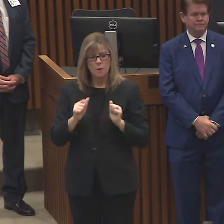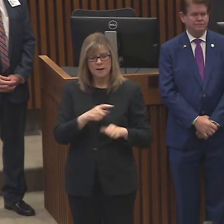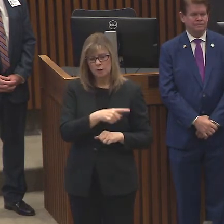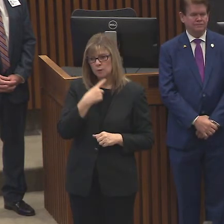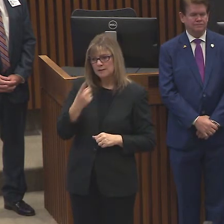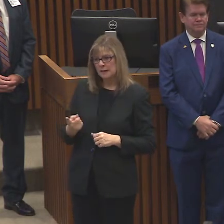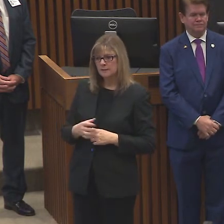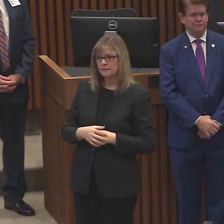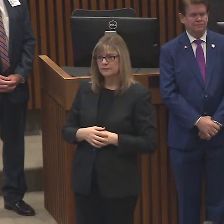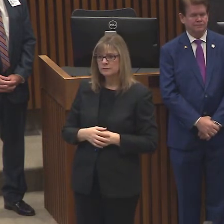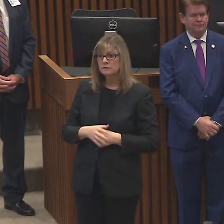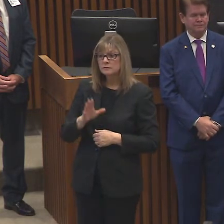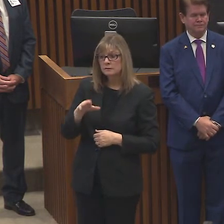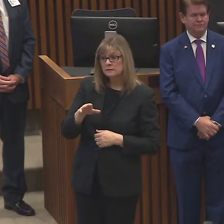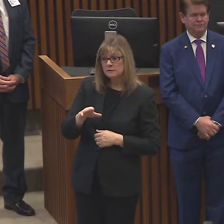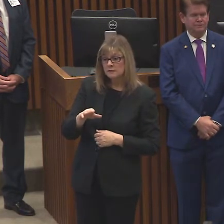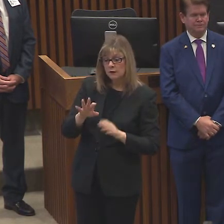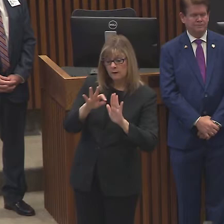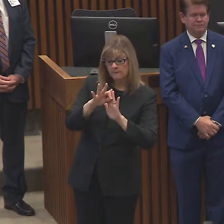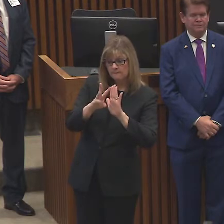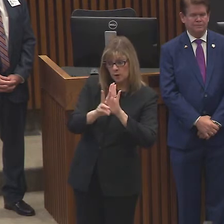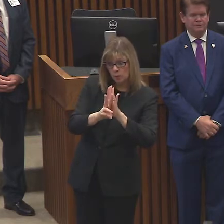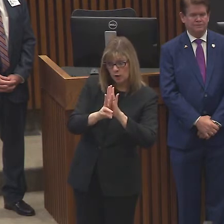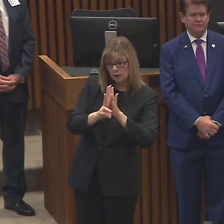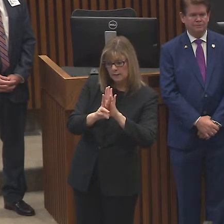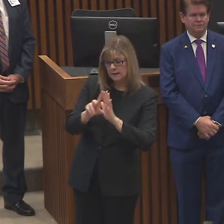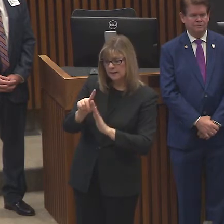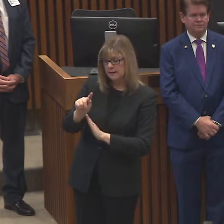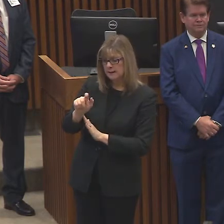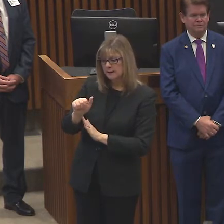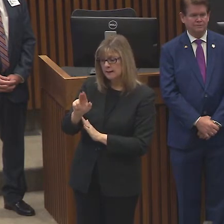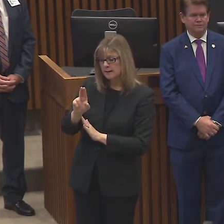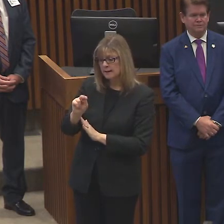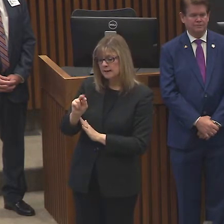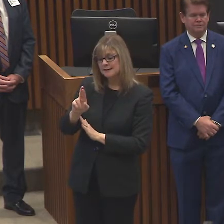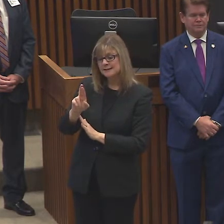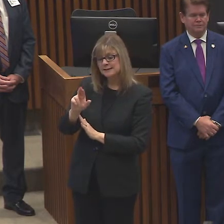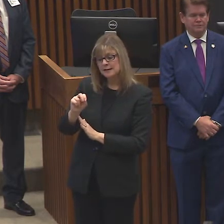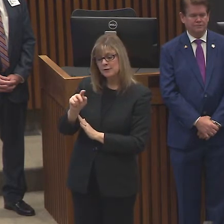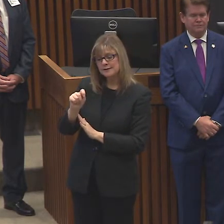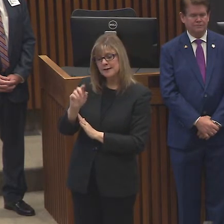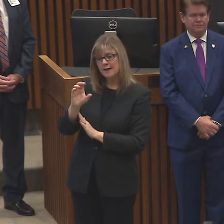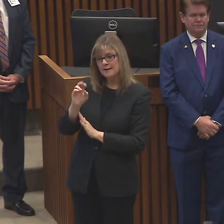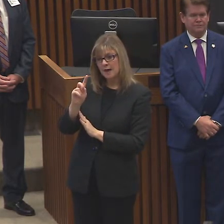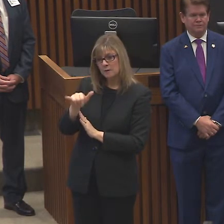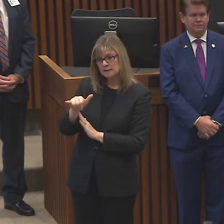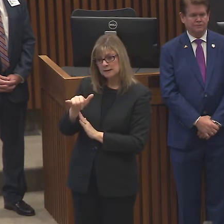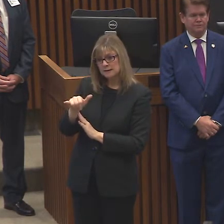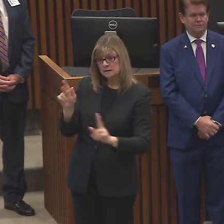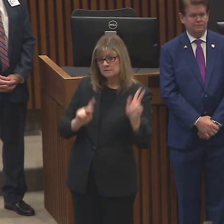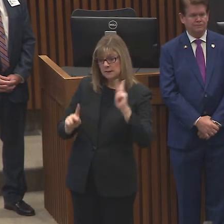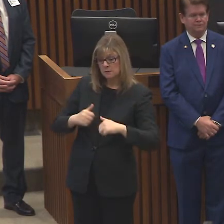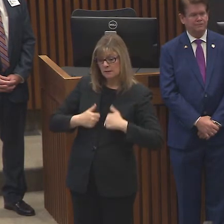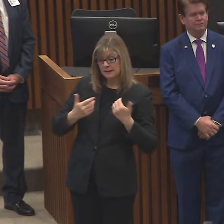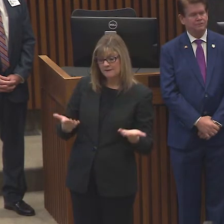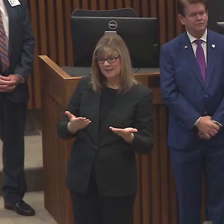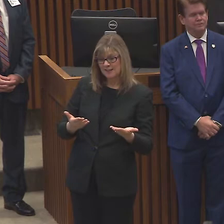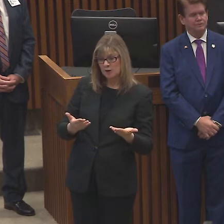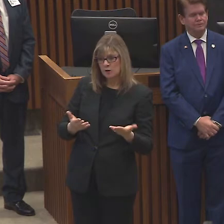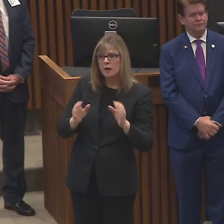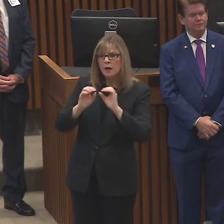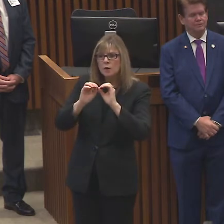No residents of Fort Worth or Tarrant County, regardless of whether they're here undocumented or not, will be left out.